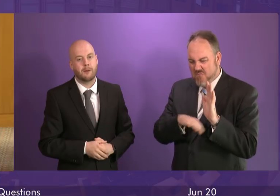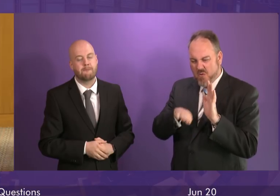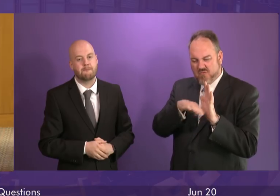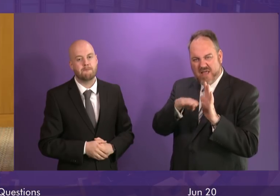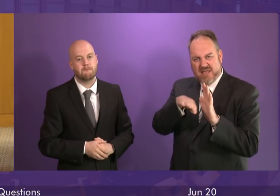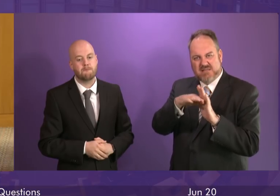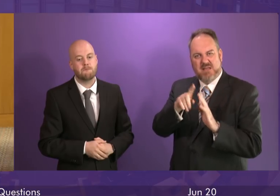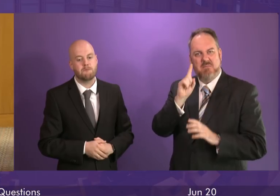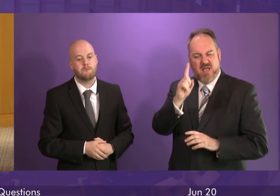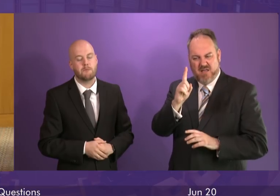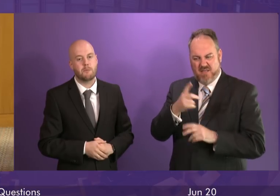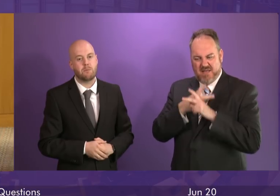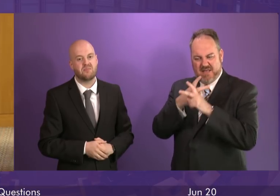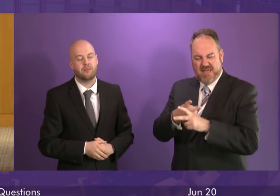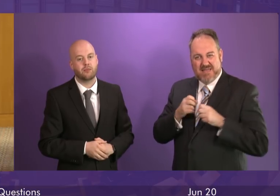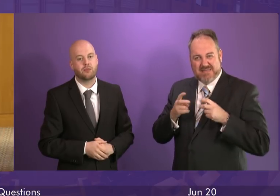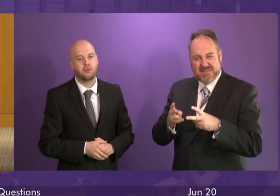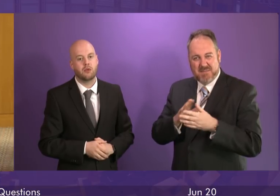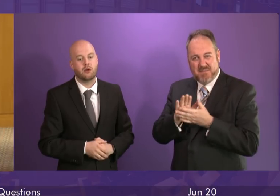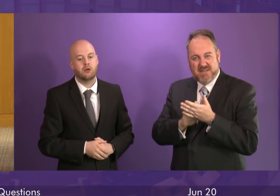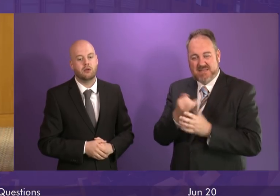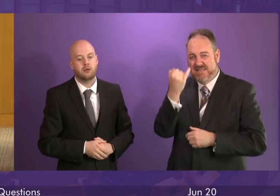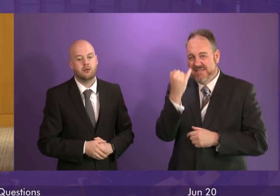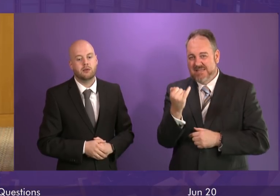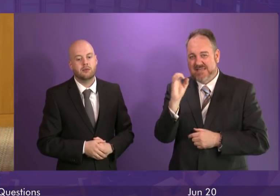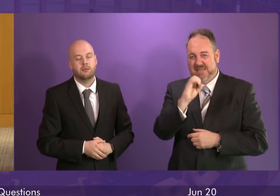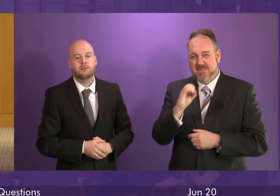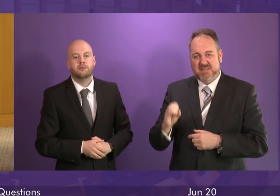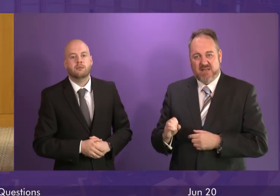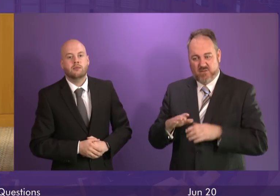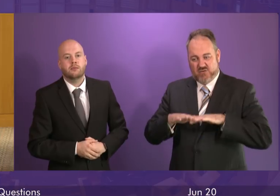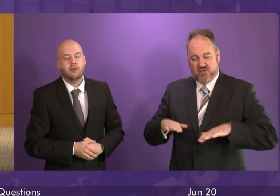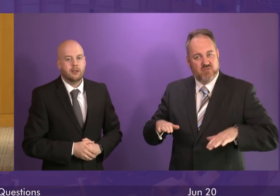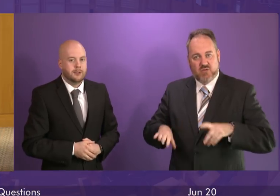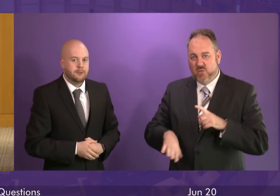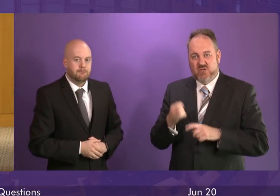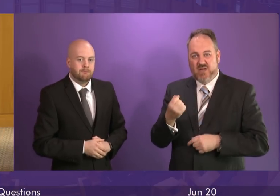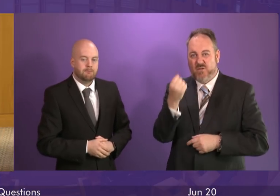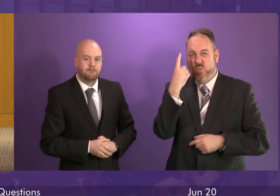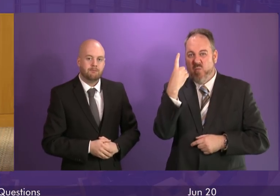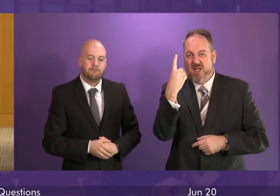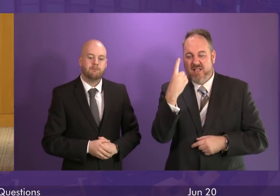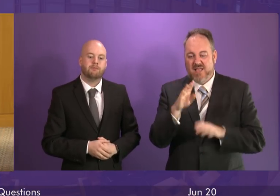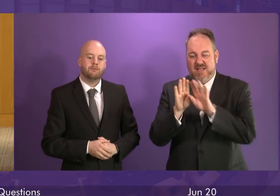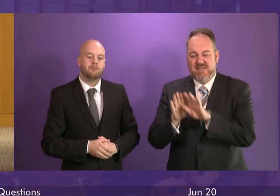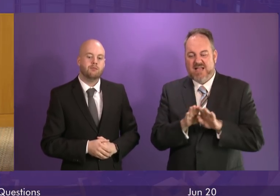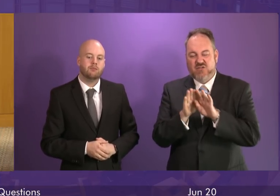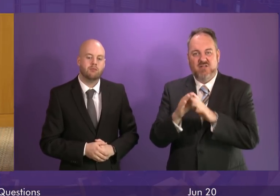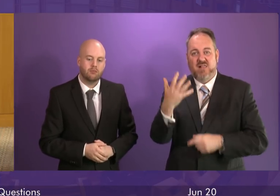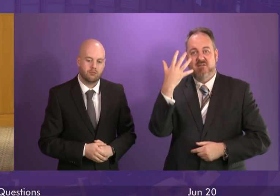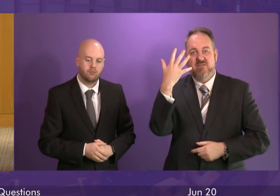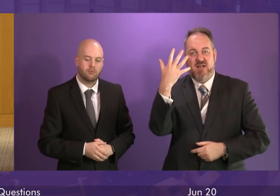still has a care system where over 60% of our children do not attain even one national five qualification.